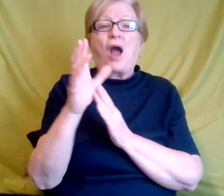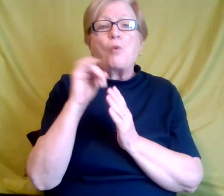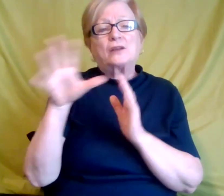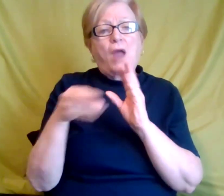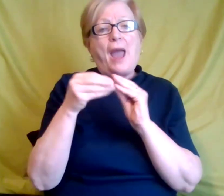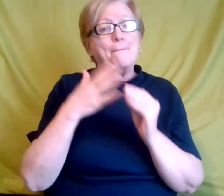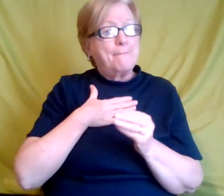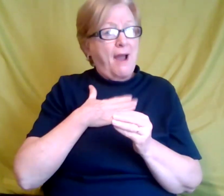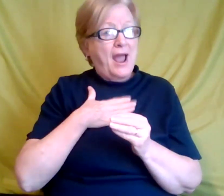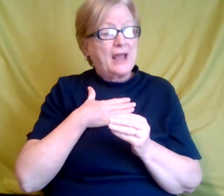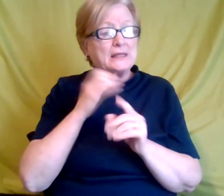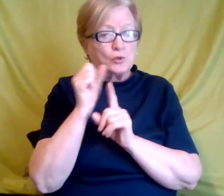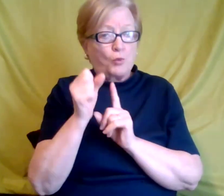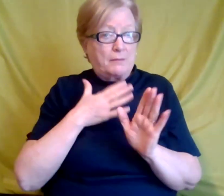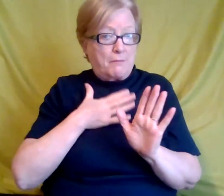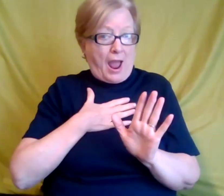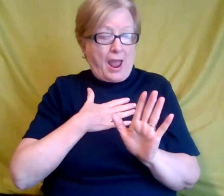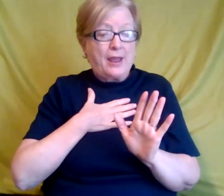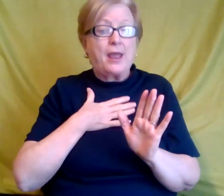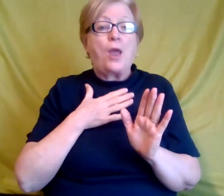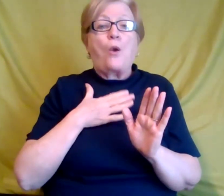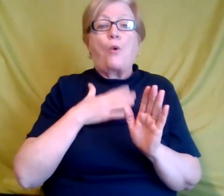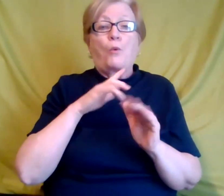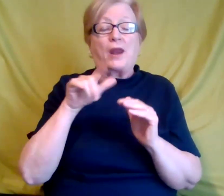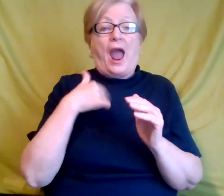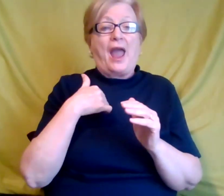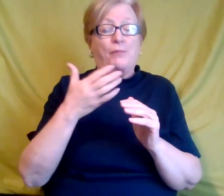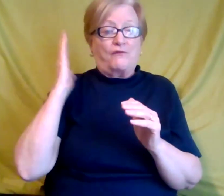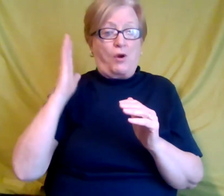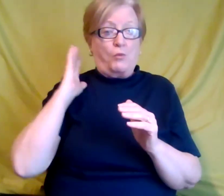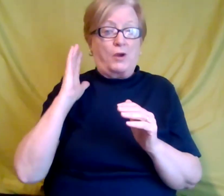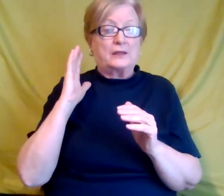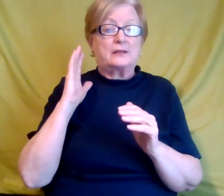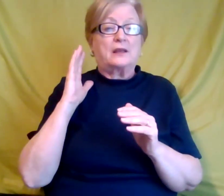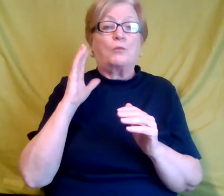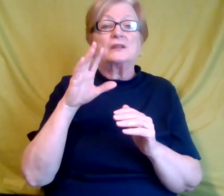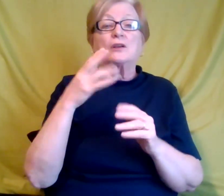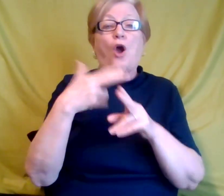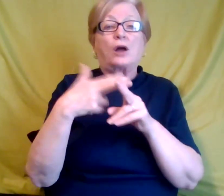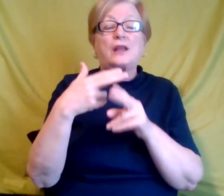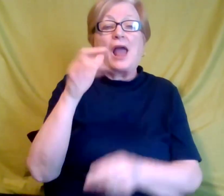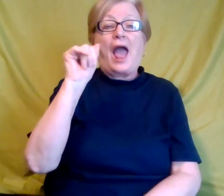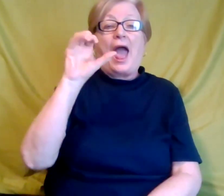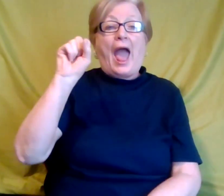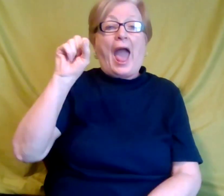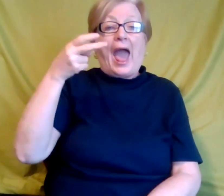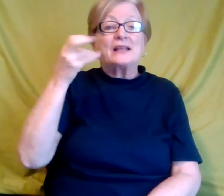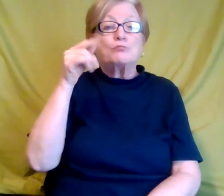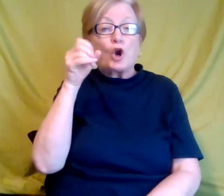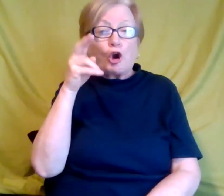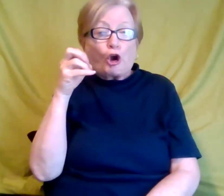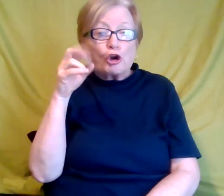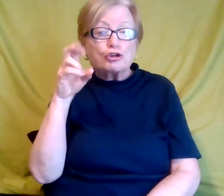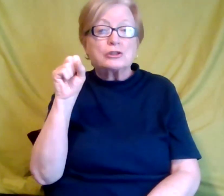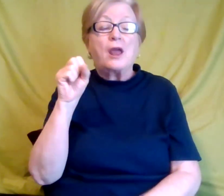condition itself, when I was originally diagnosed, it was Asperger's and now it's just considered part of